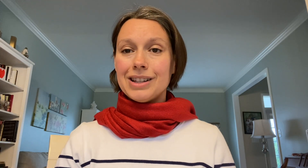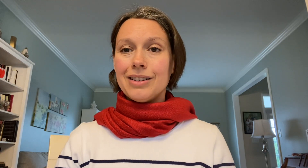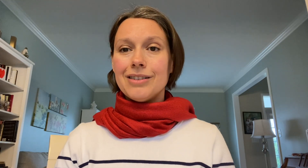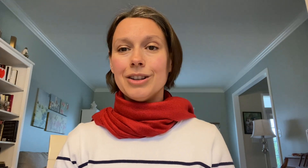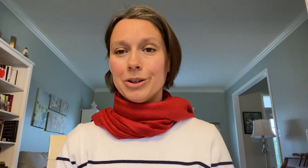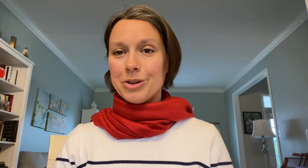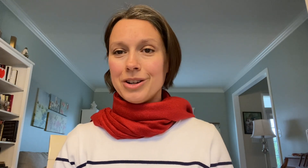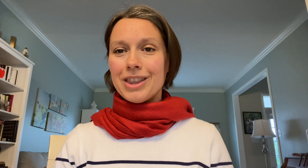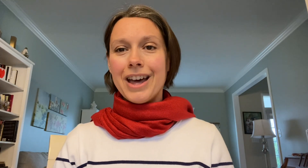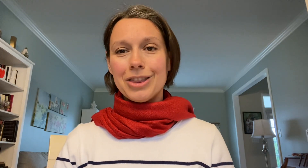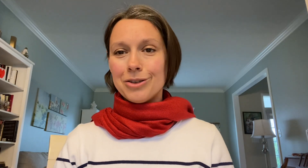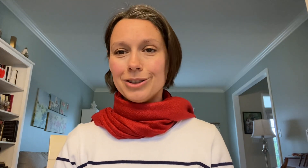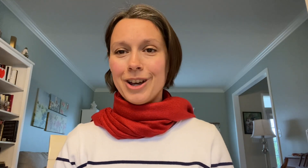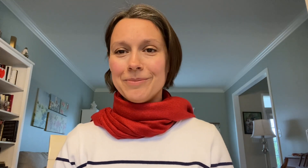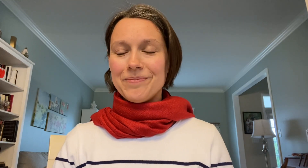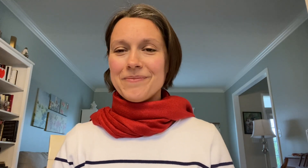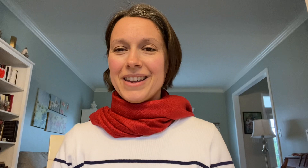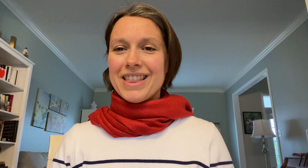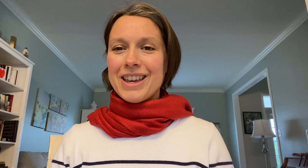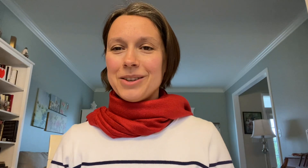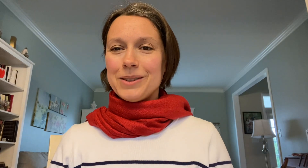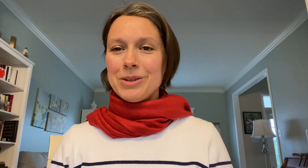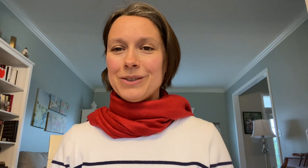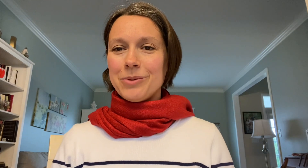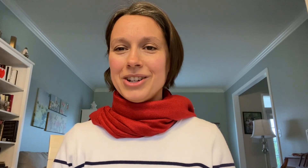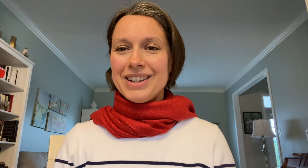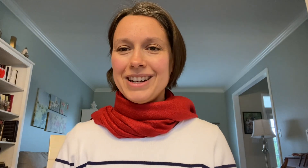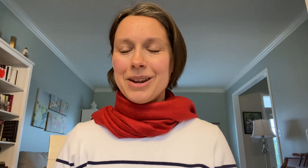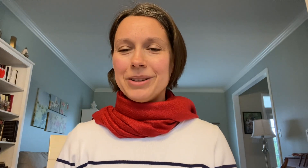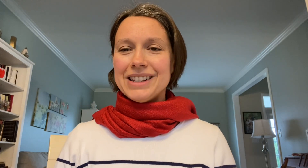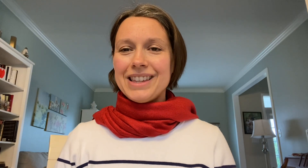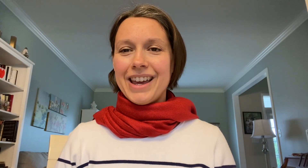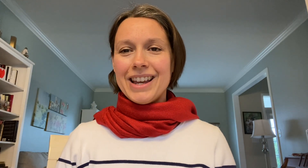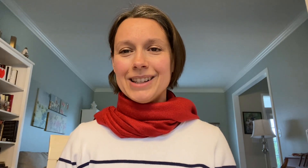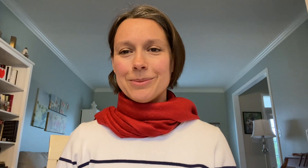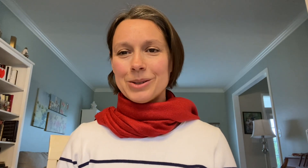learn that third law. Thank you so much for watching and please like and subscribe.